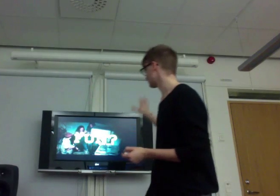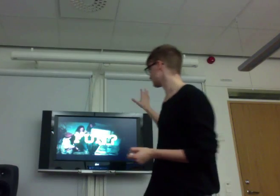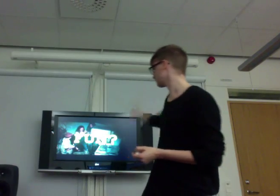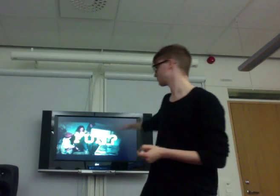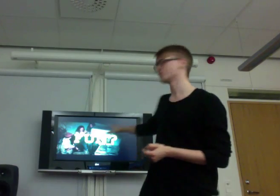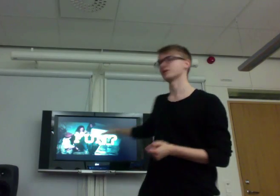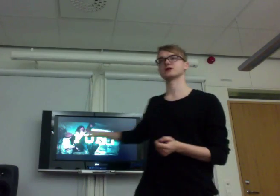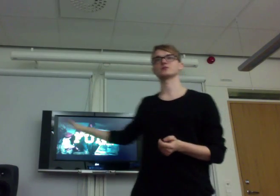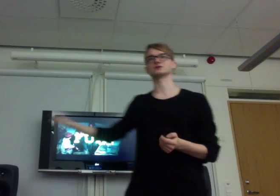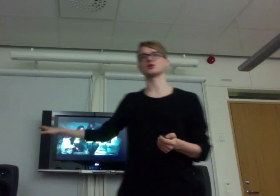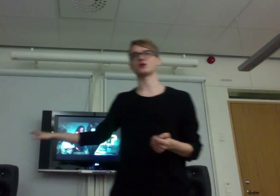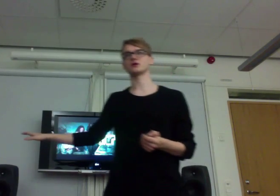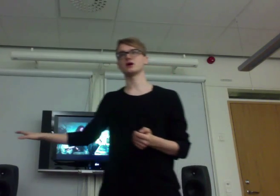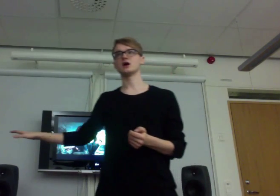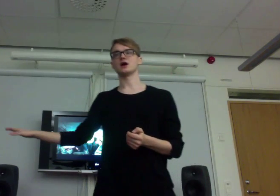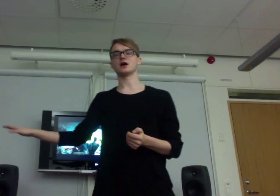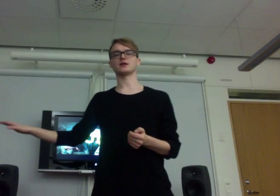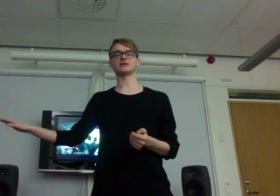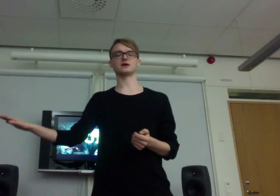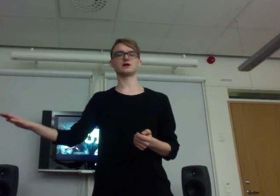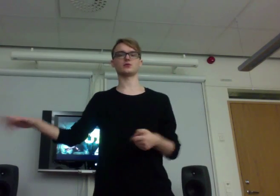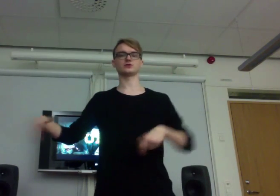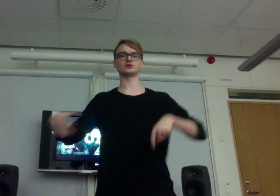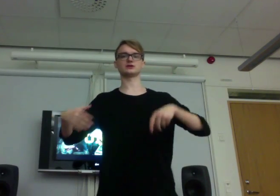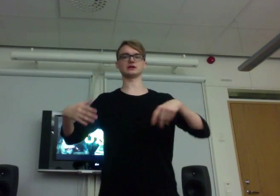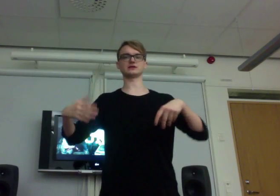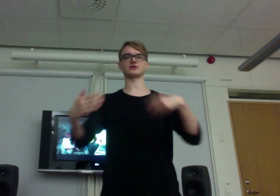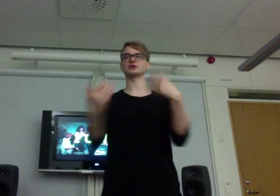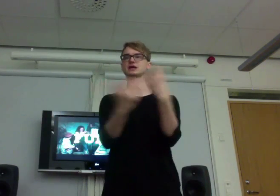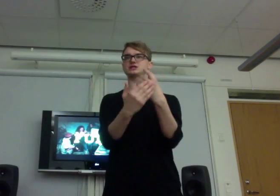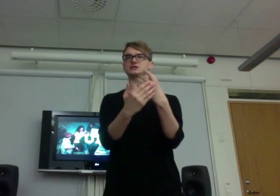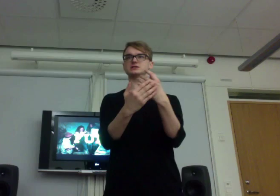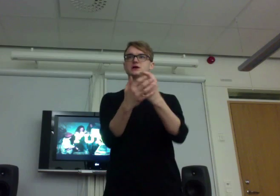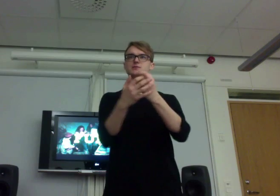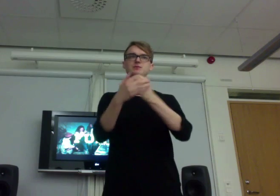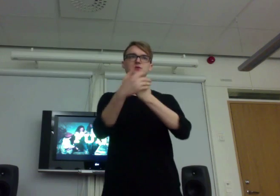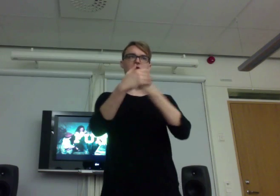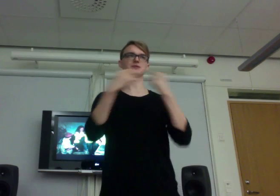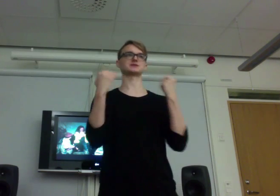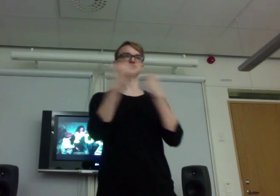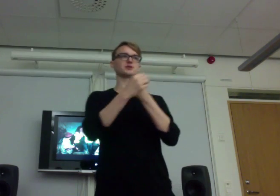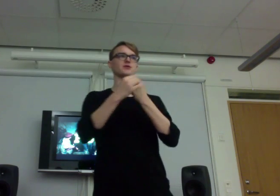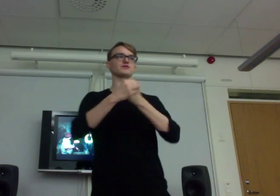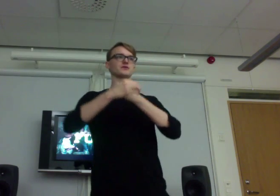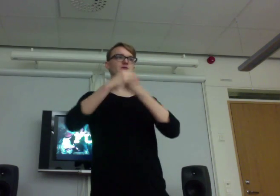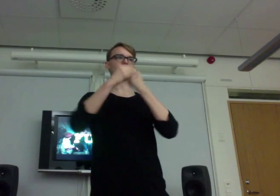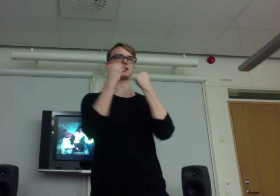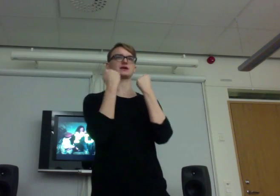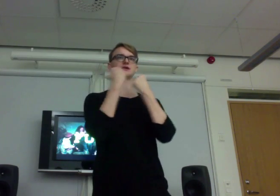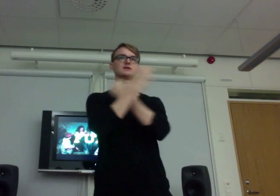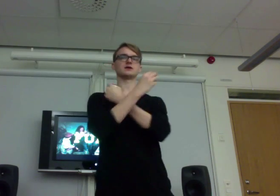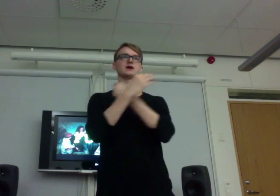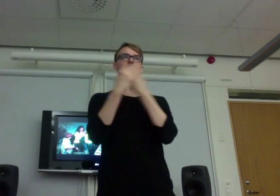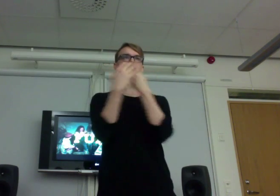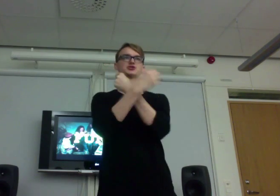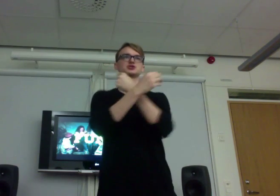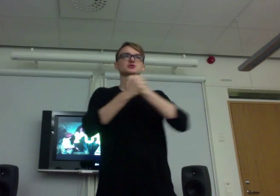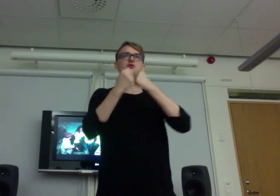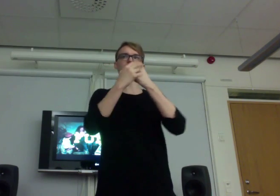when you're doing a game this hard. And when you did interrogations, people had the system of, I can, I can choose not to